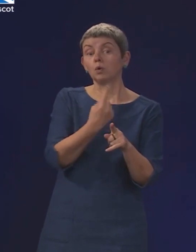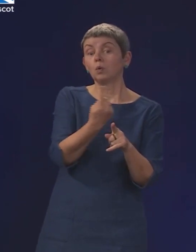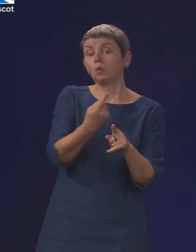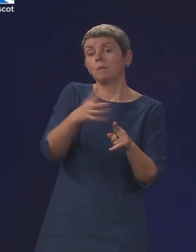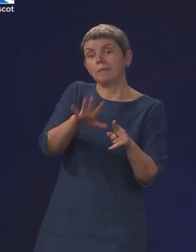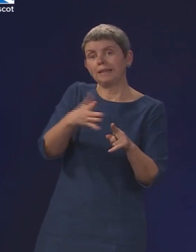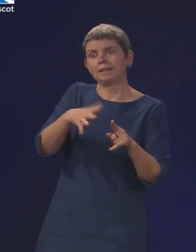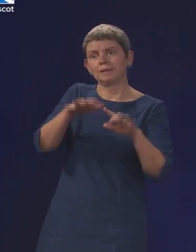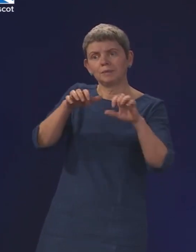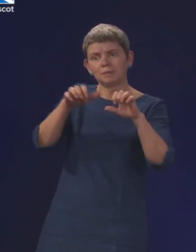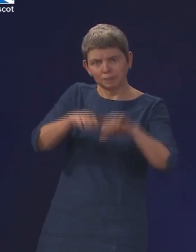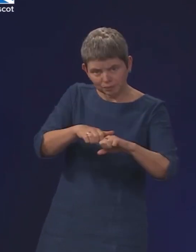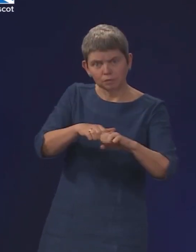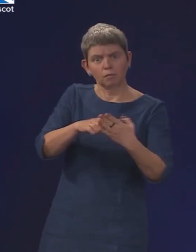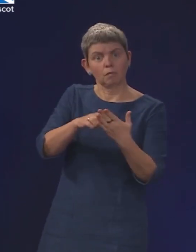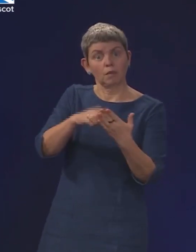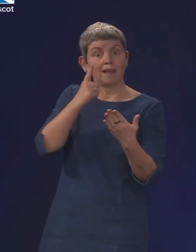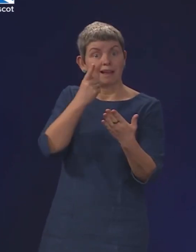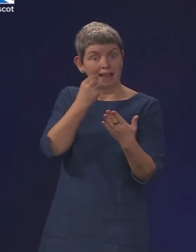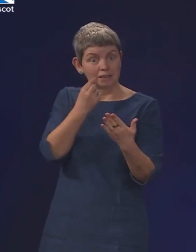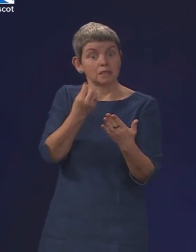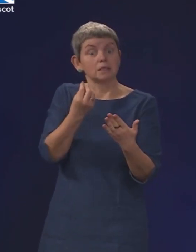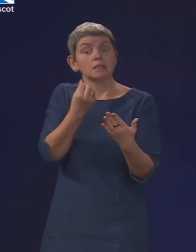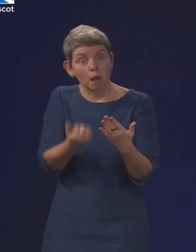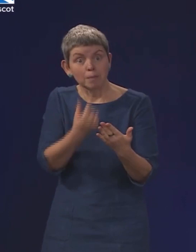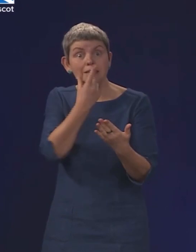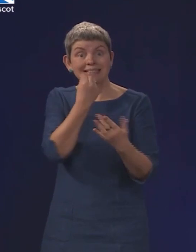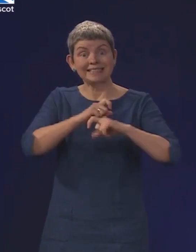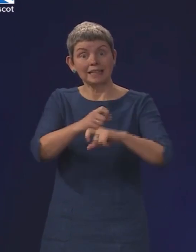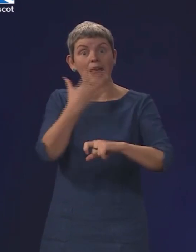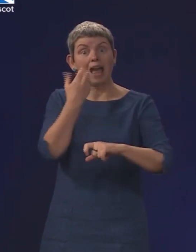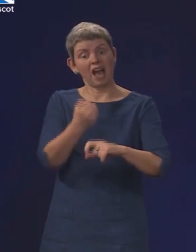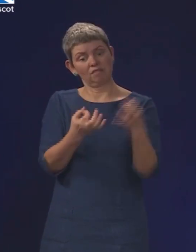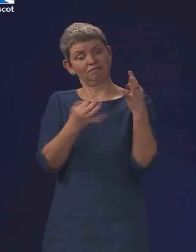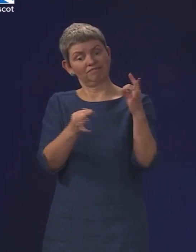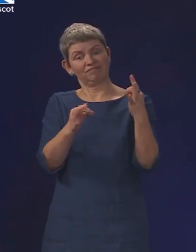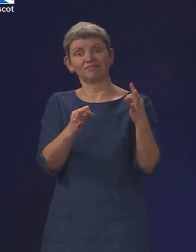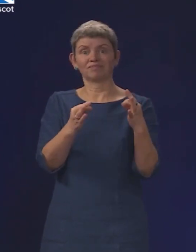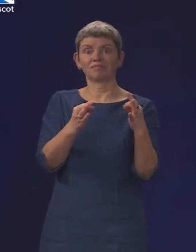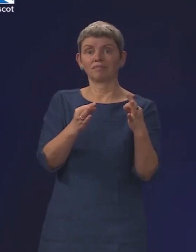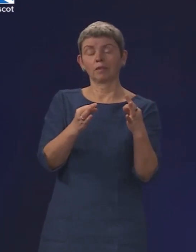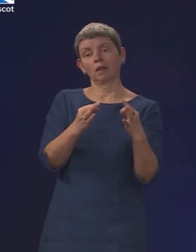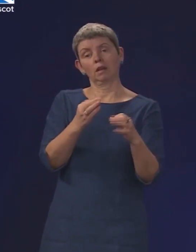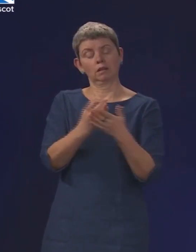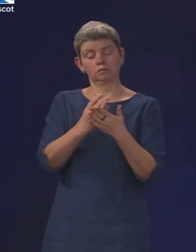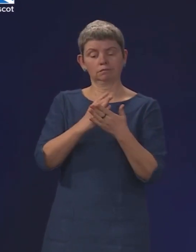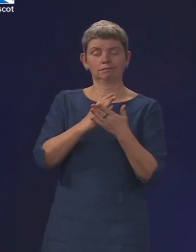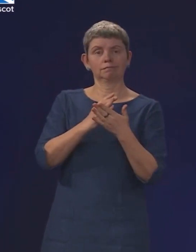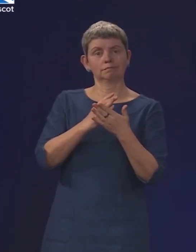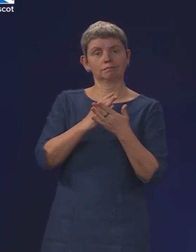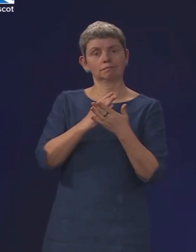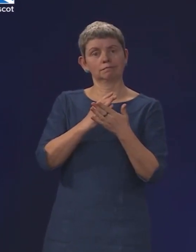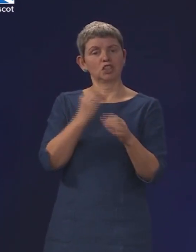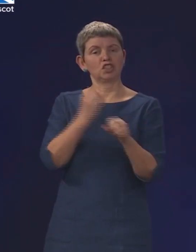sexual offences prevention order. So it was only the most serious rapists. under GRR, Ayla Bryson could have quite